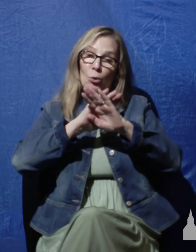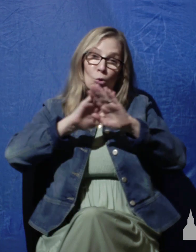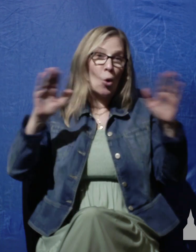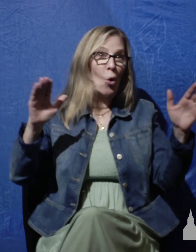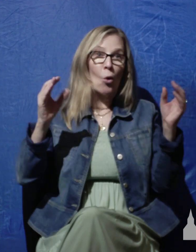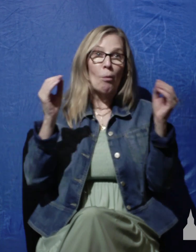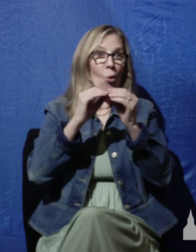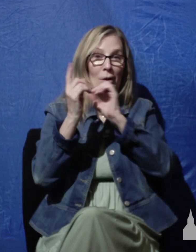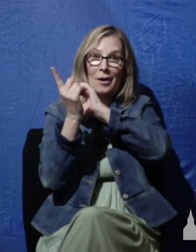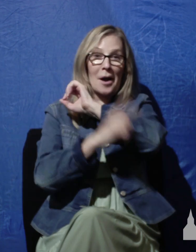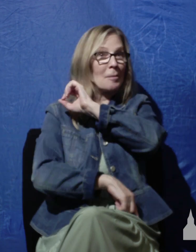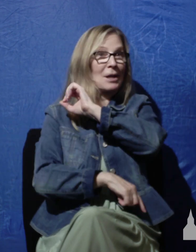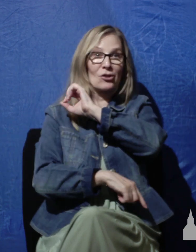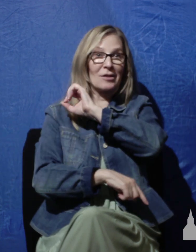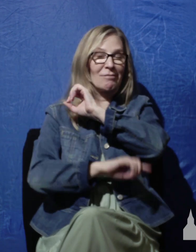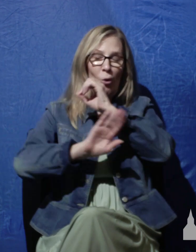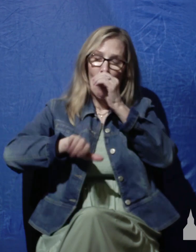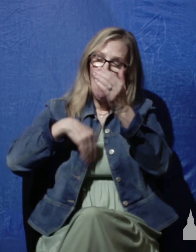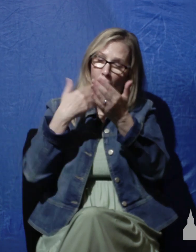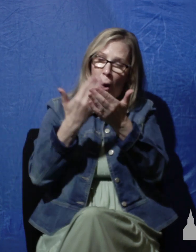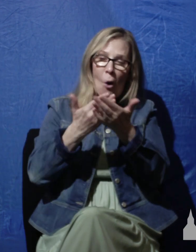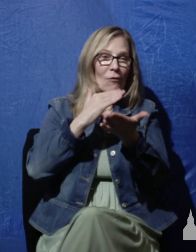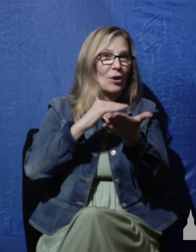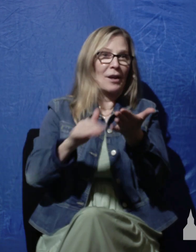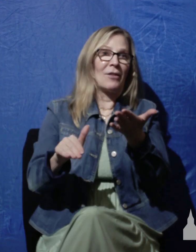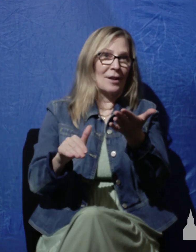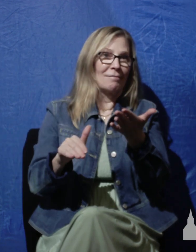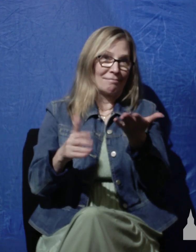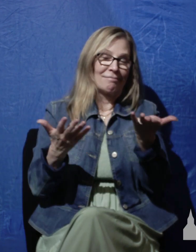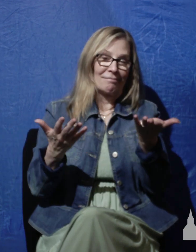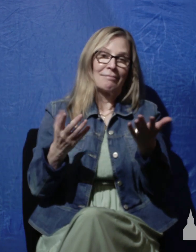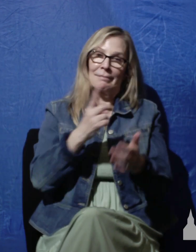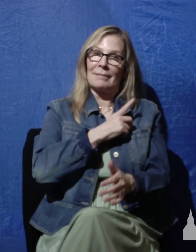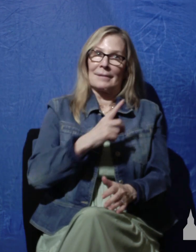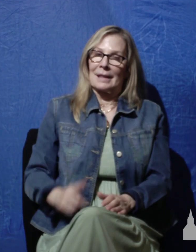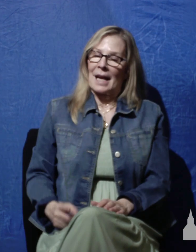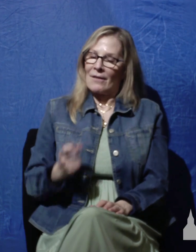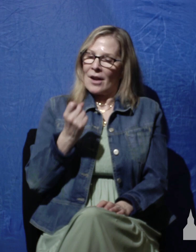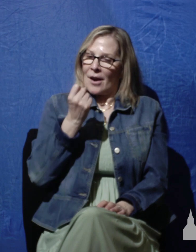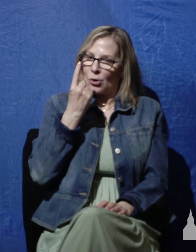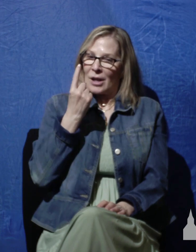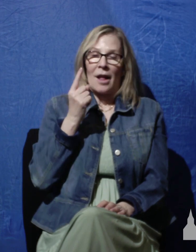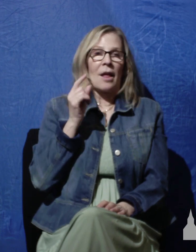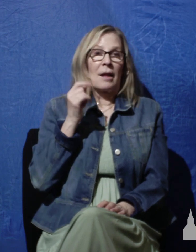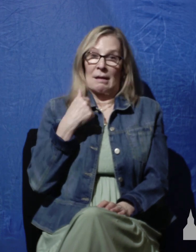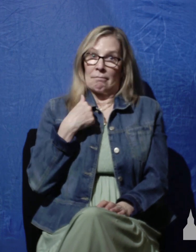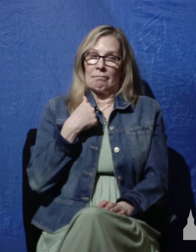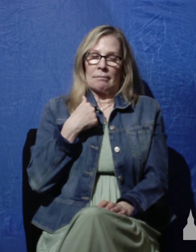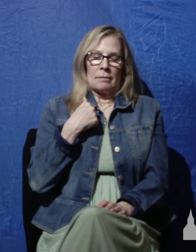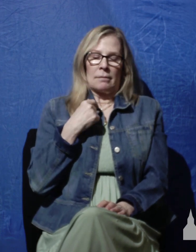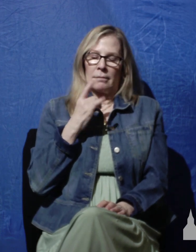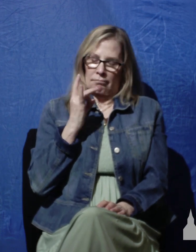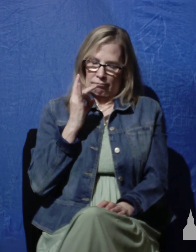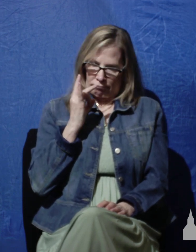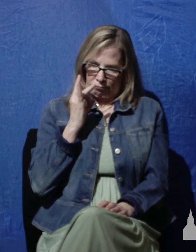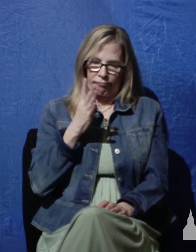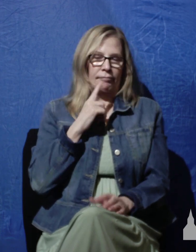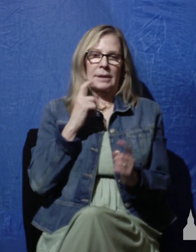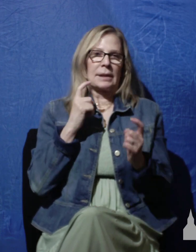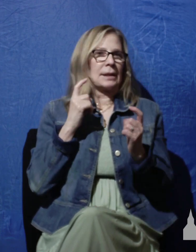in Christ Jesus. All forgiven. Now, David understood what a foul sinner he was. All you